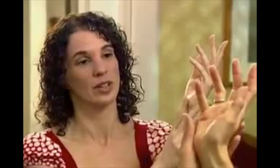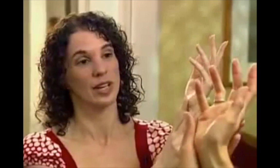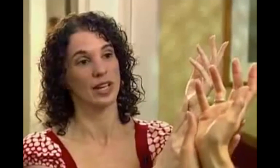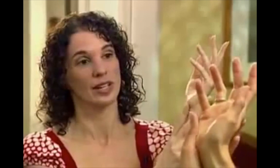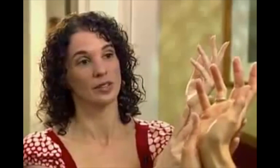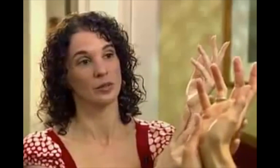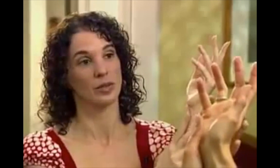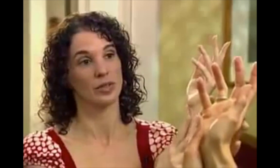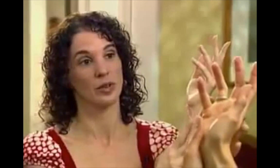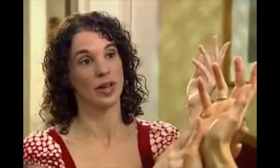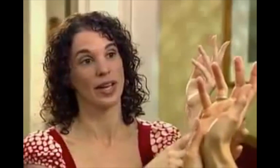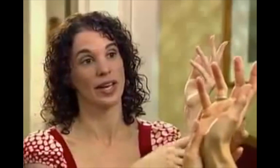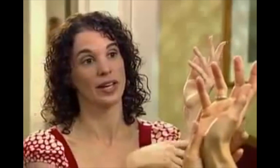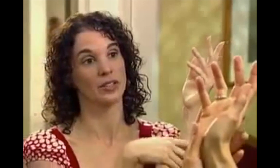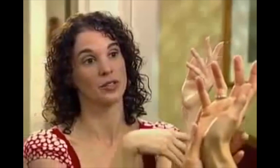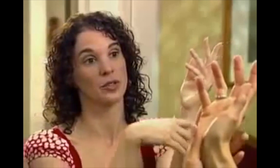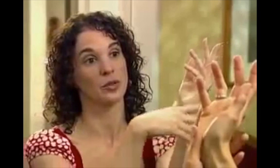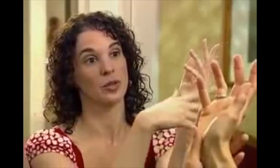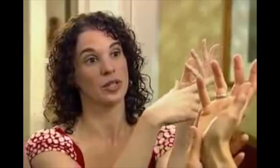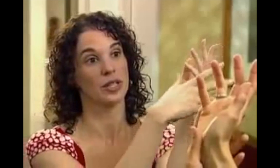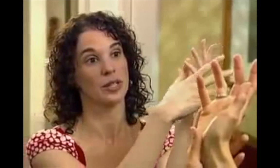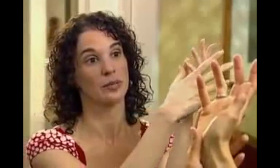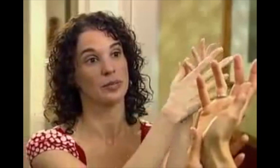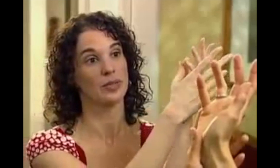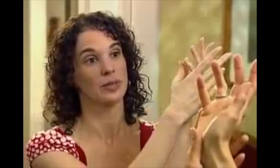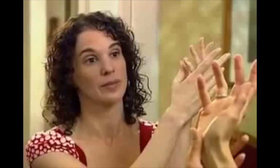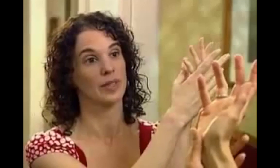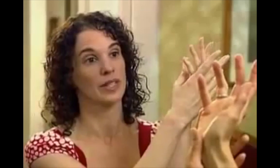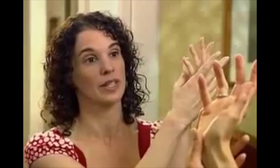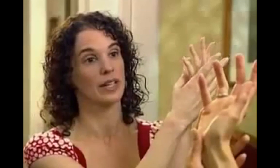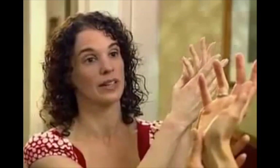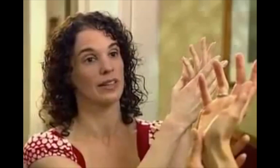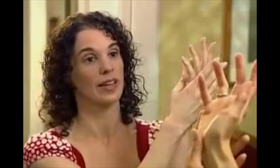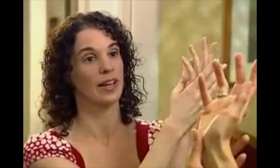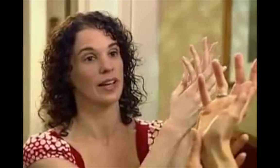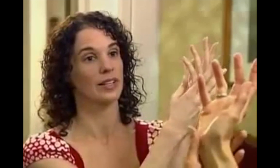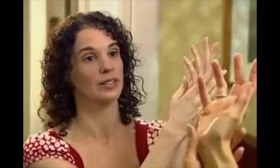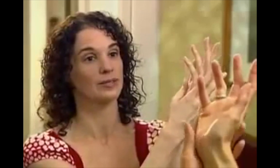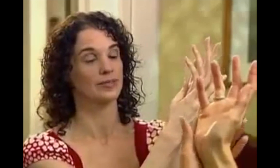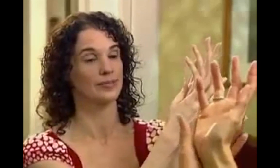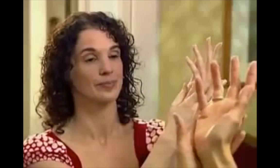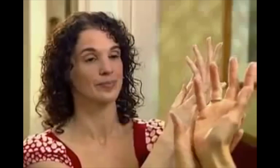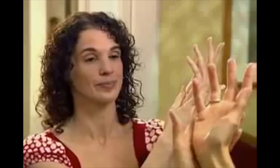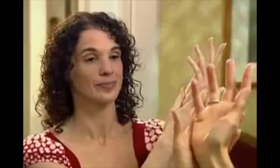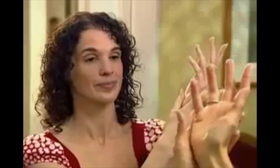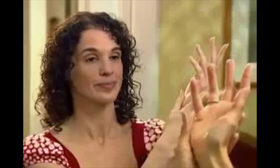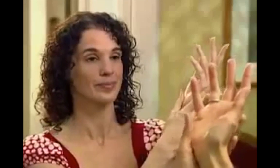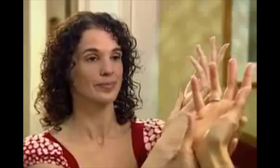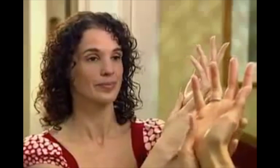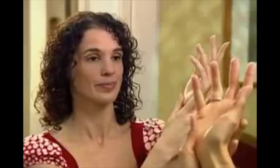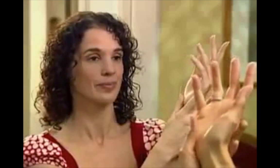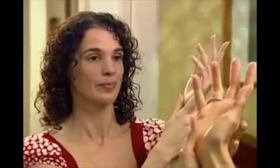hands with your hand cream. Something like that. Something tells me